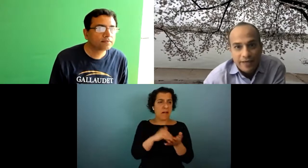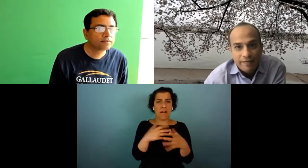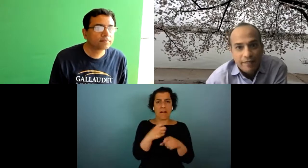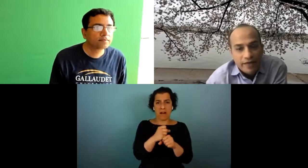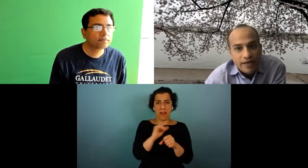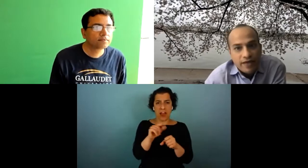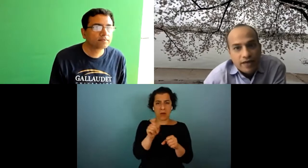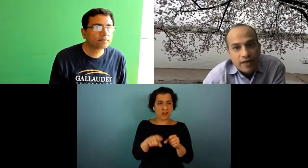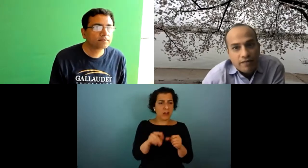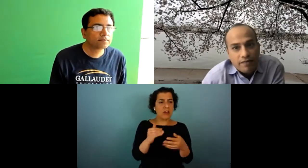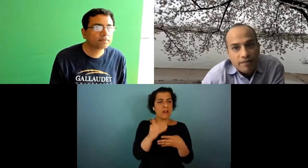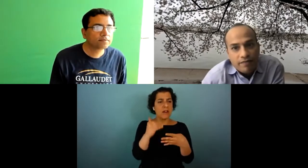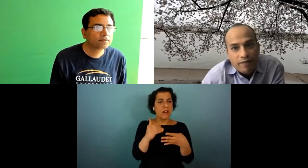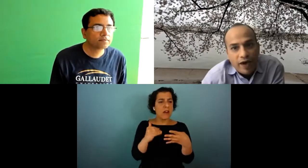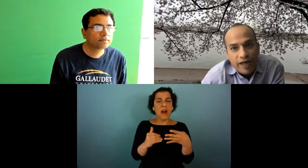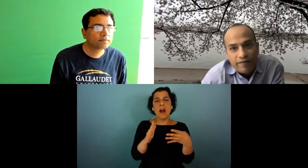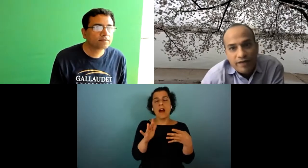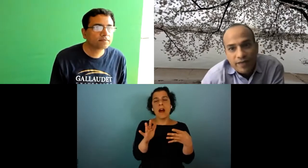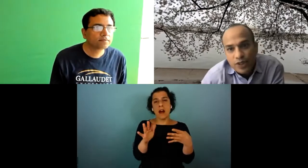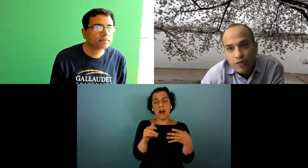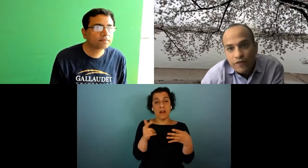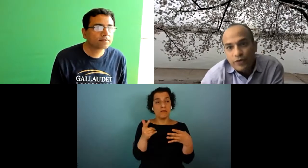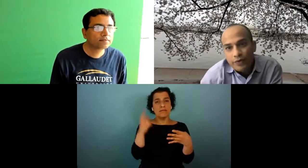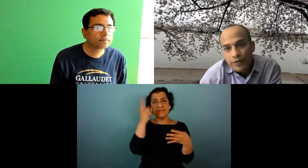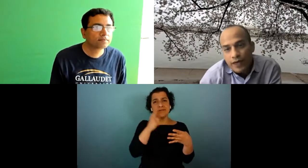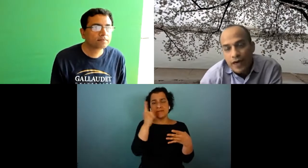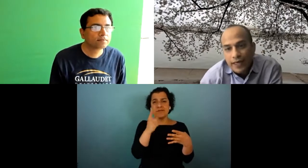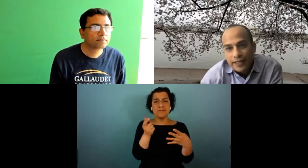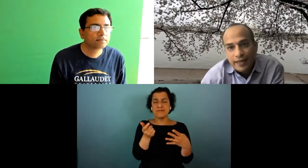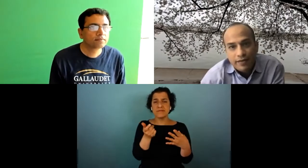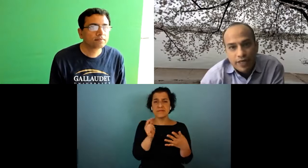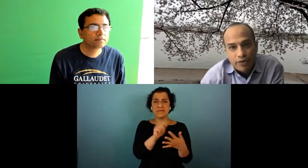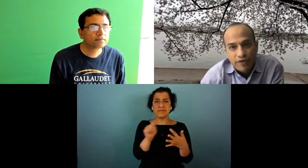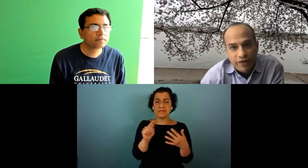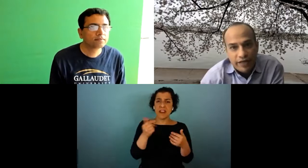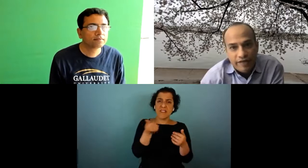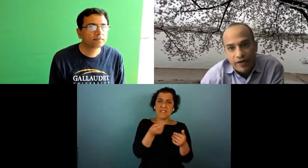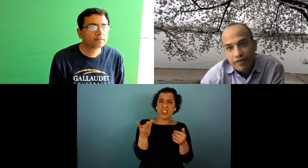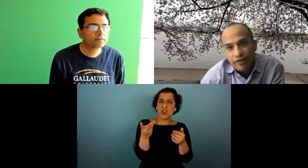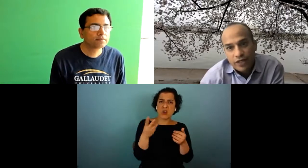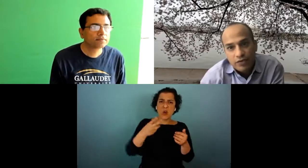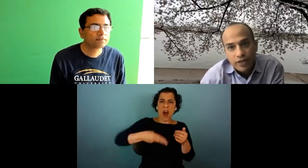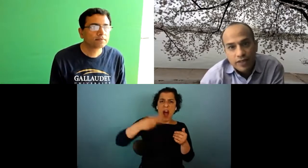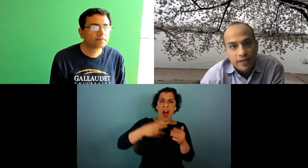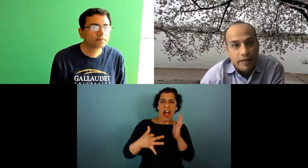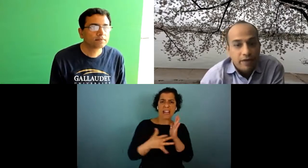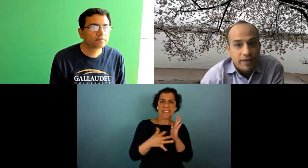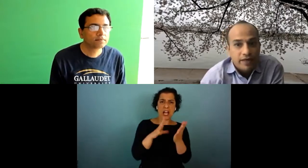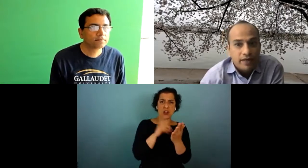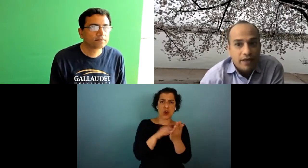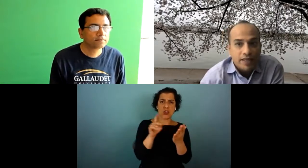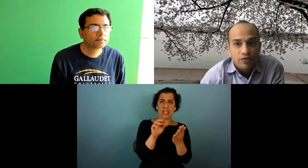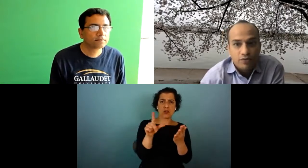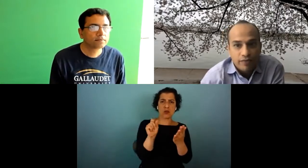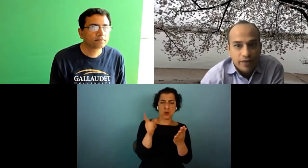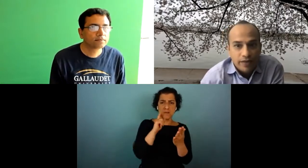meantime um why have there been so few high-tech learning tools for deaf and hard of hearing students implemented